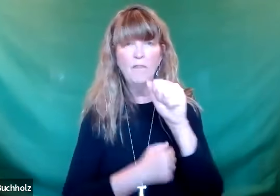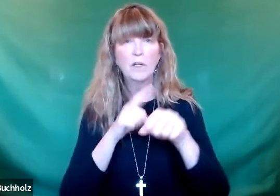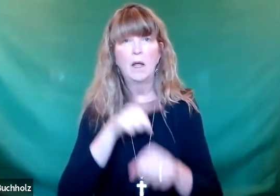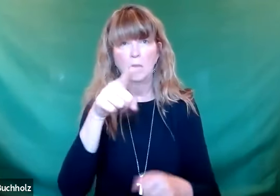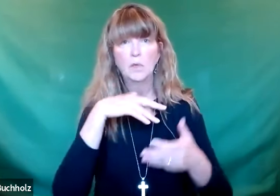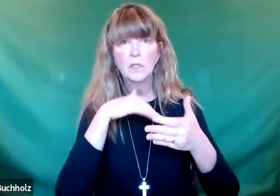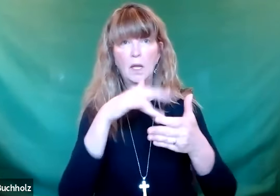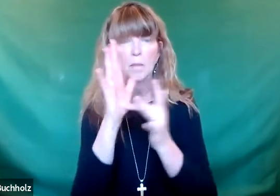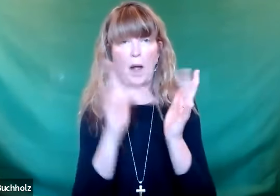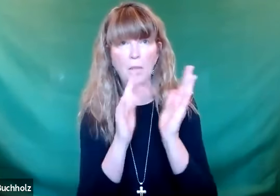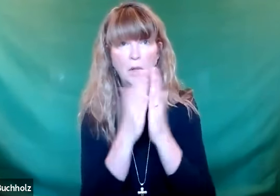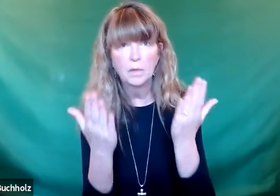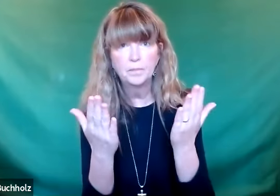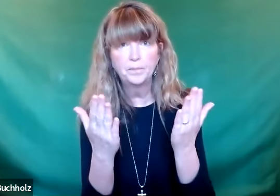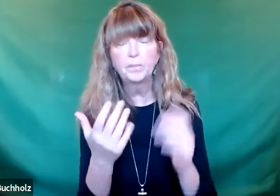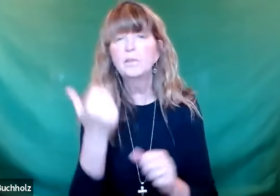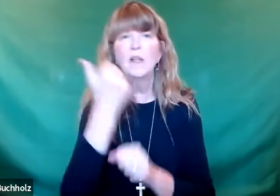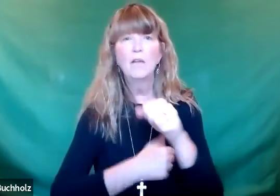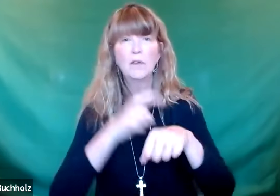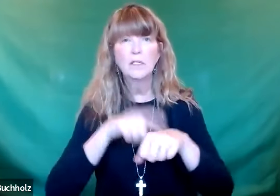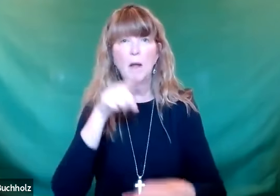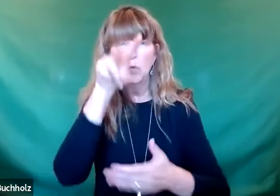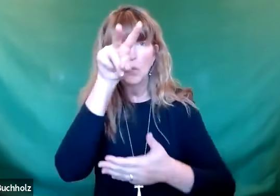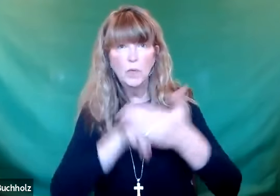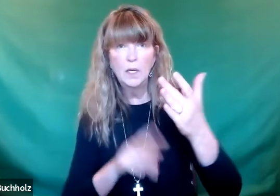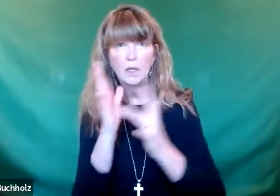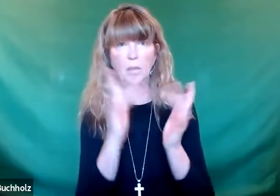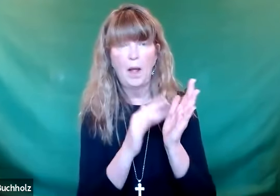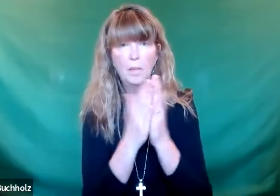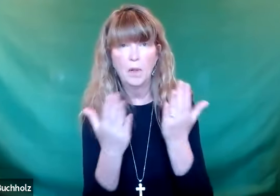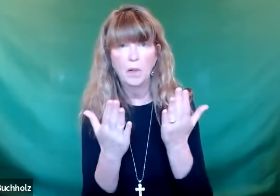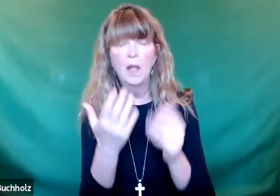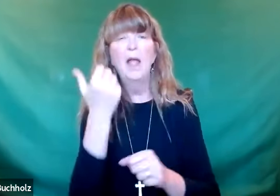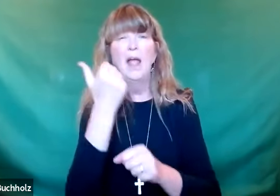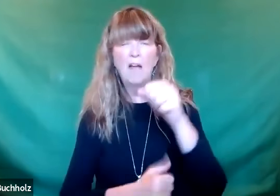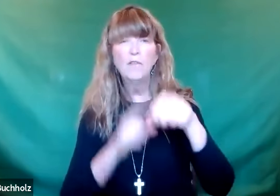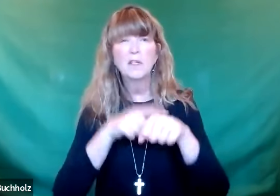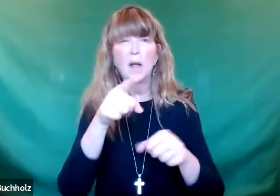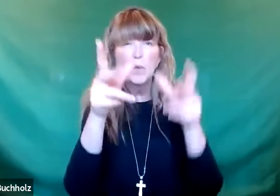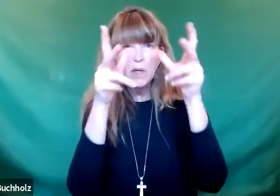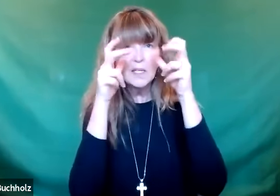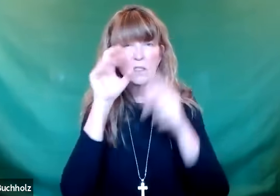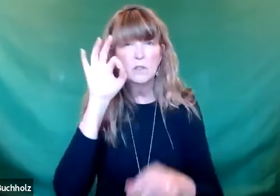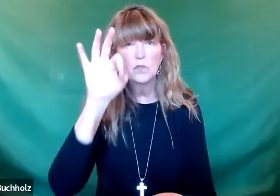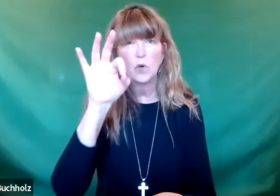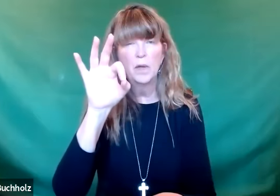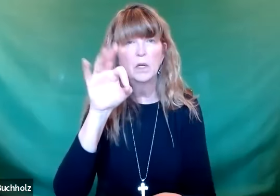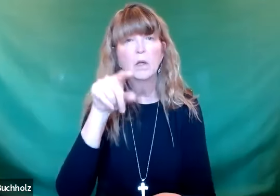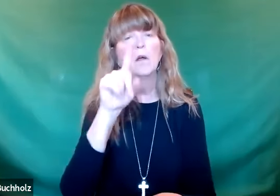words. And I think it's important that any time you study the Bible, every time you read the good book, every time you